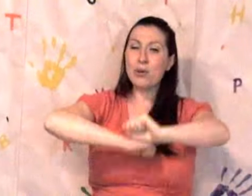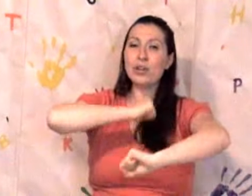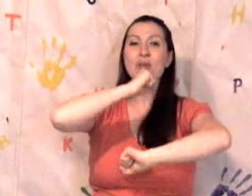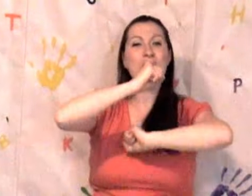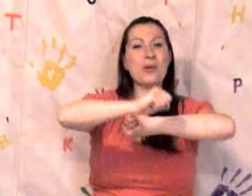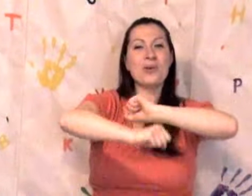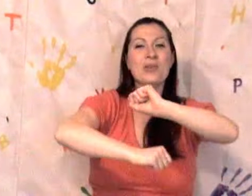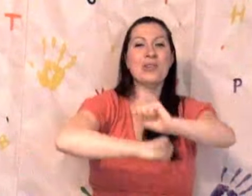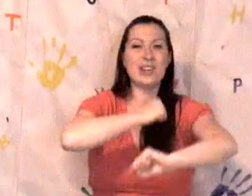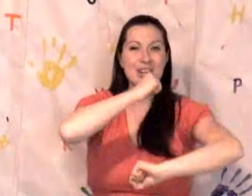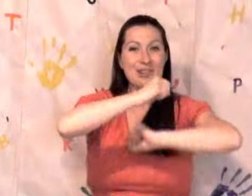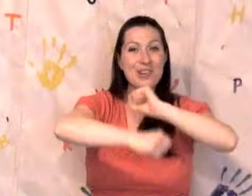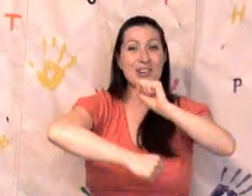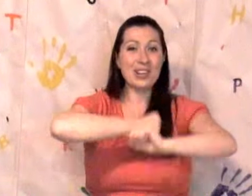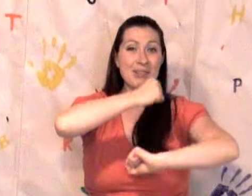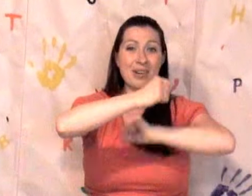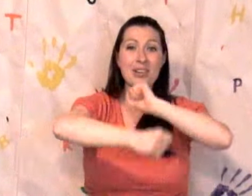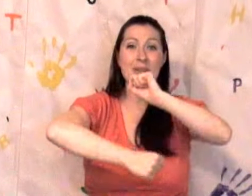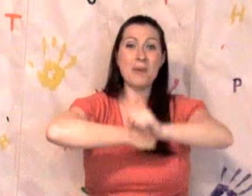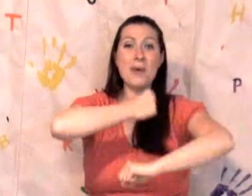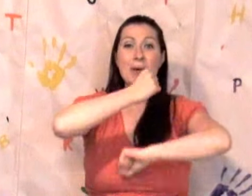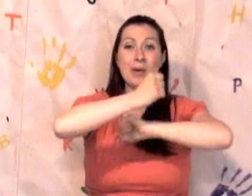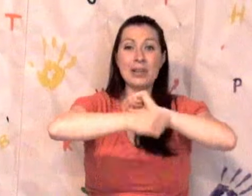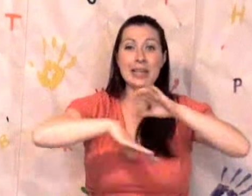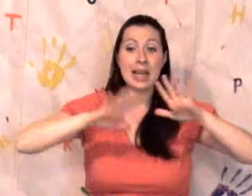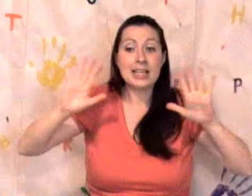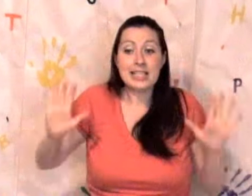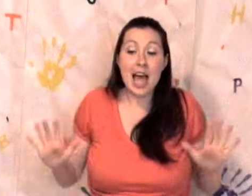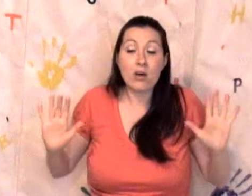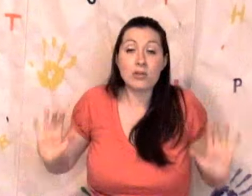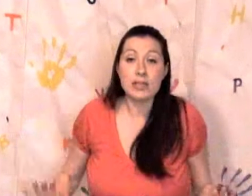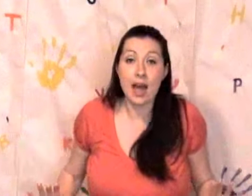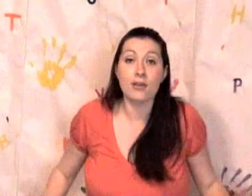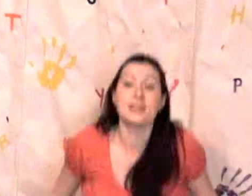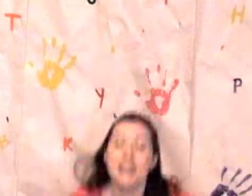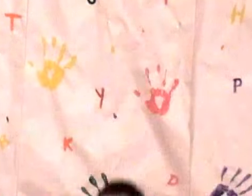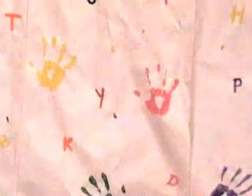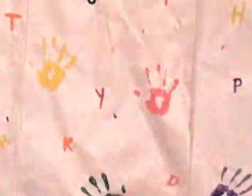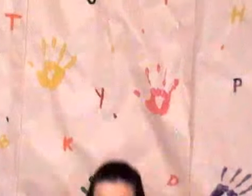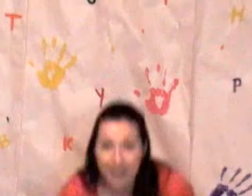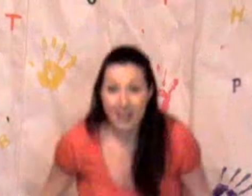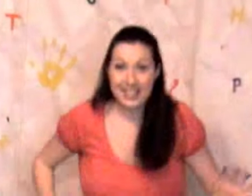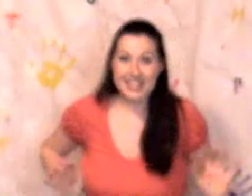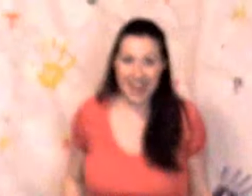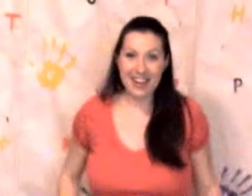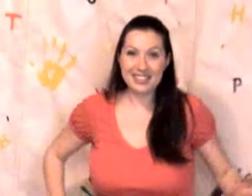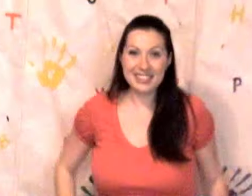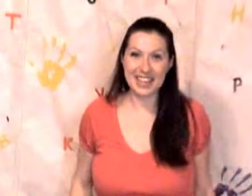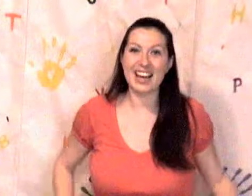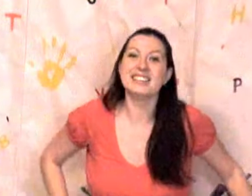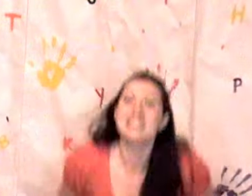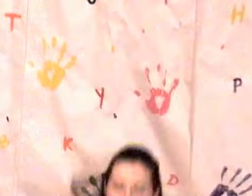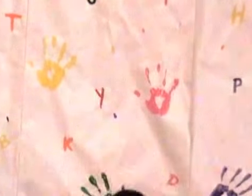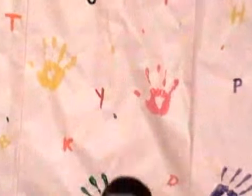-roly-poly roly-roly-poly down down down down down down